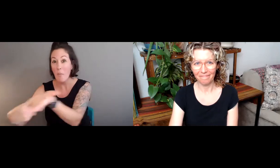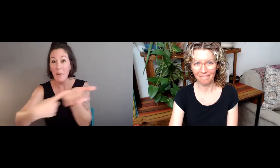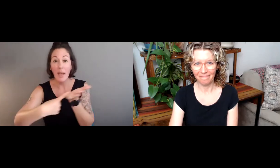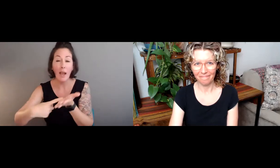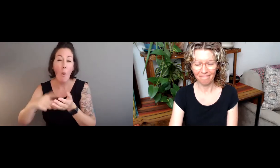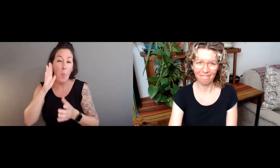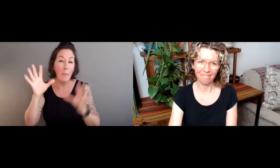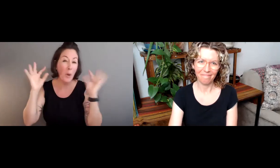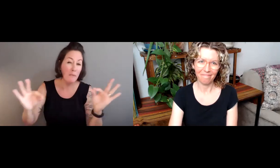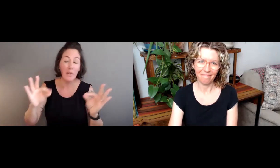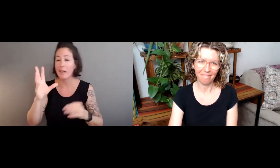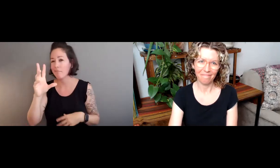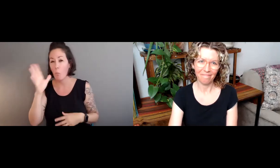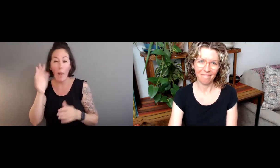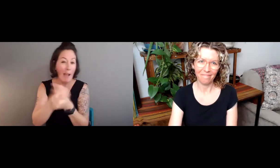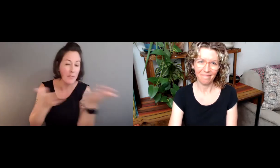transparency.